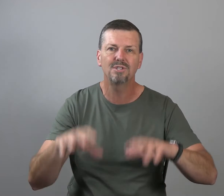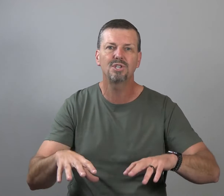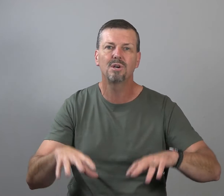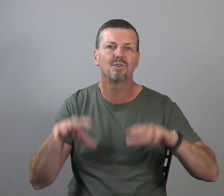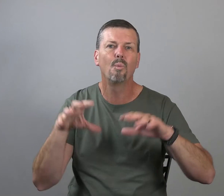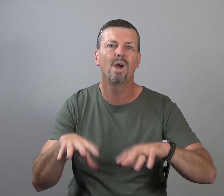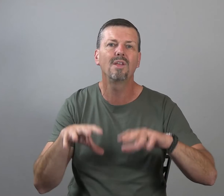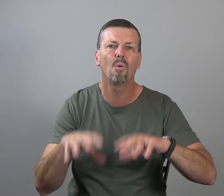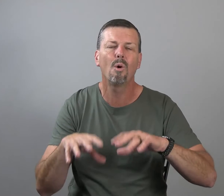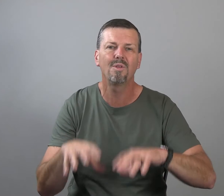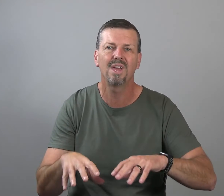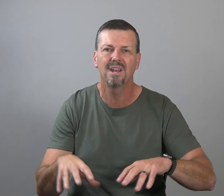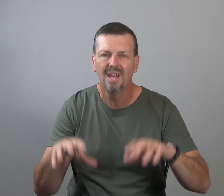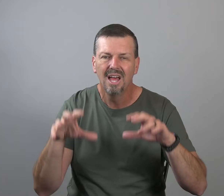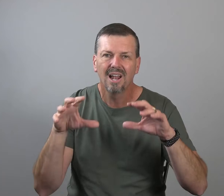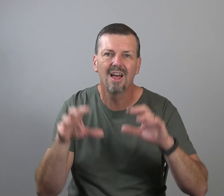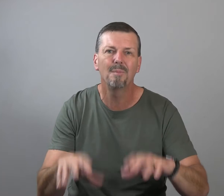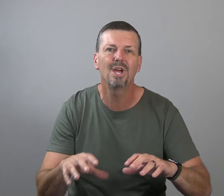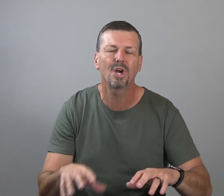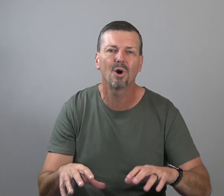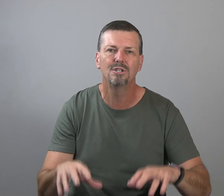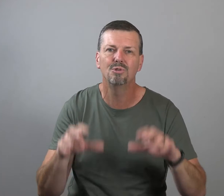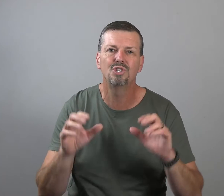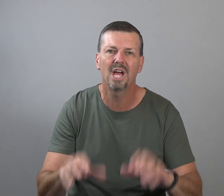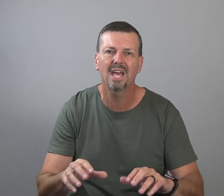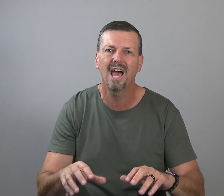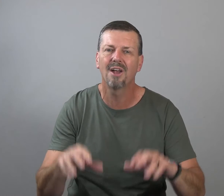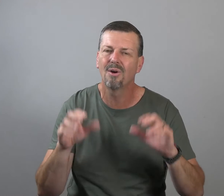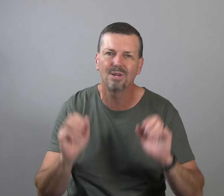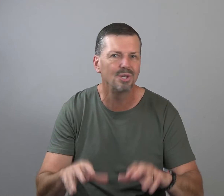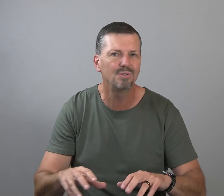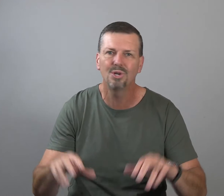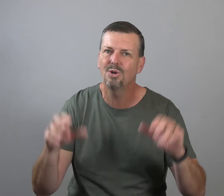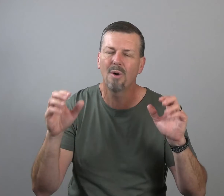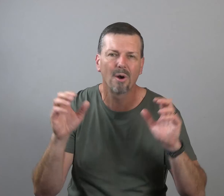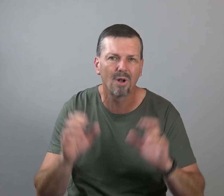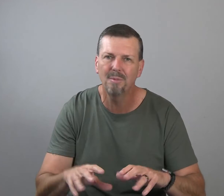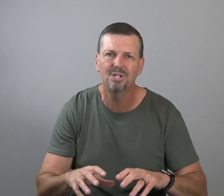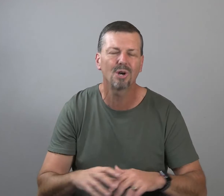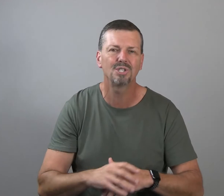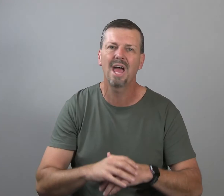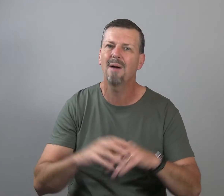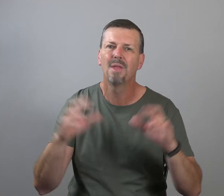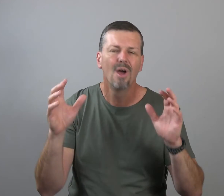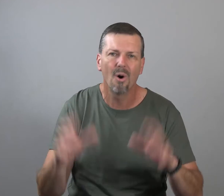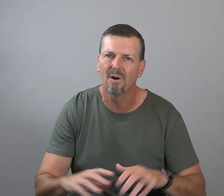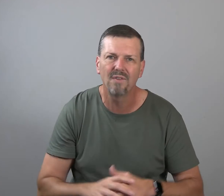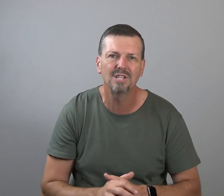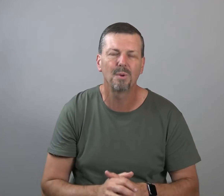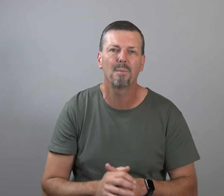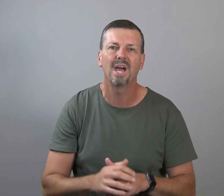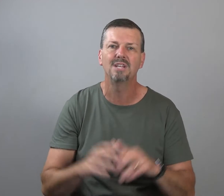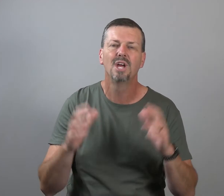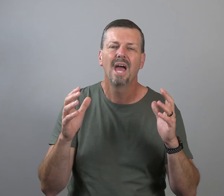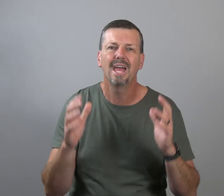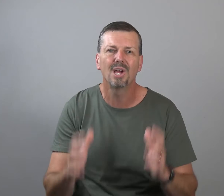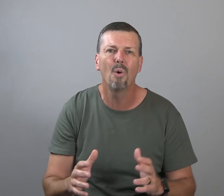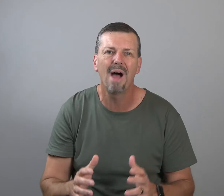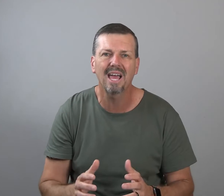this series on winning the war within, let me encourage you to check it out on our YouTube, on our Liberty Church app, on our Facebook page, and go back